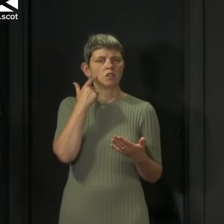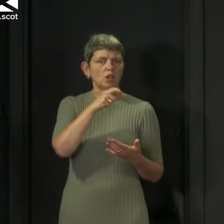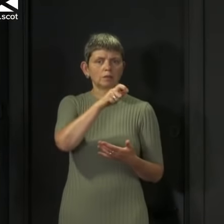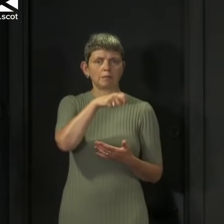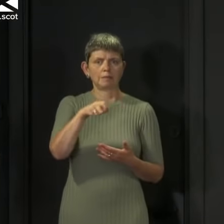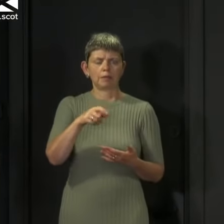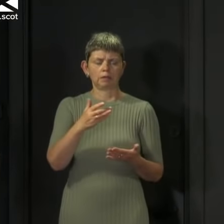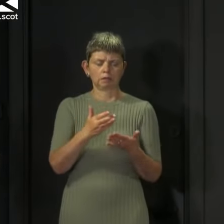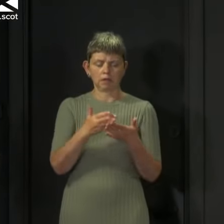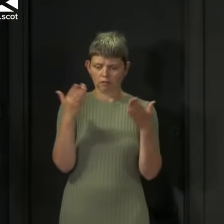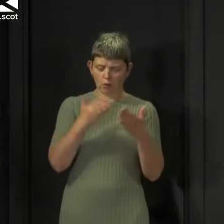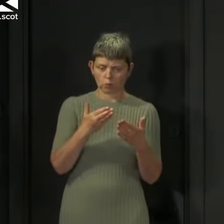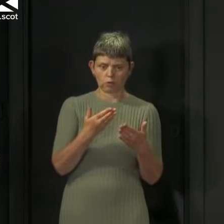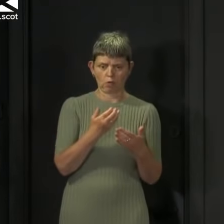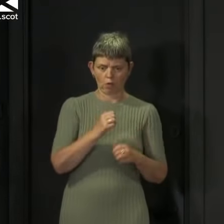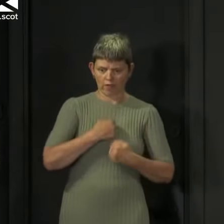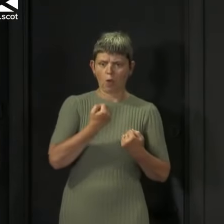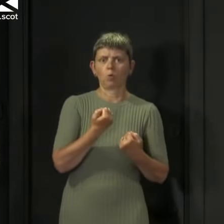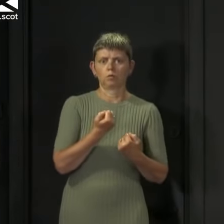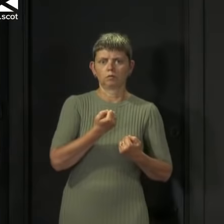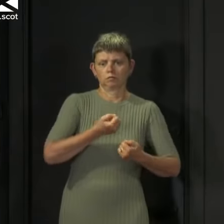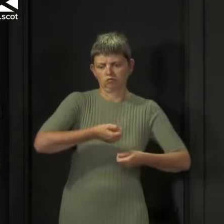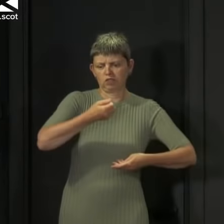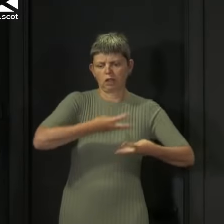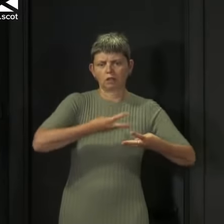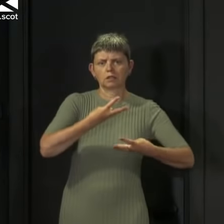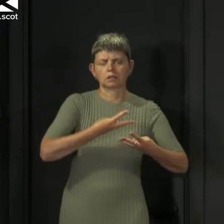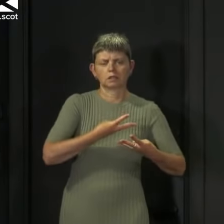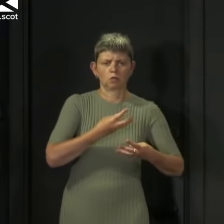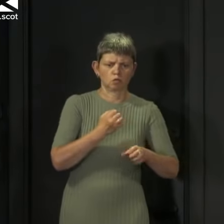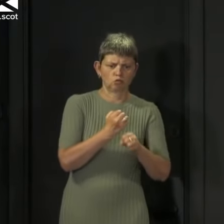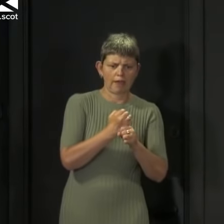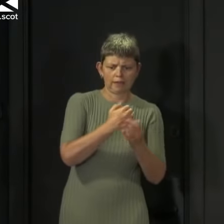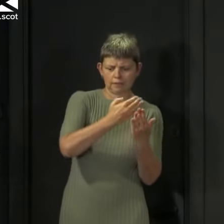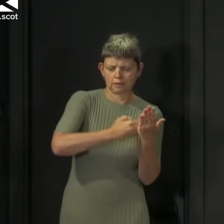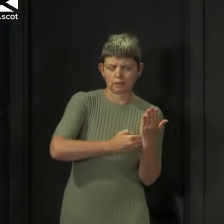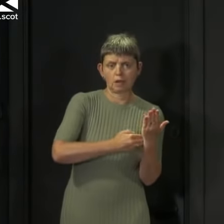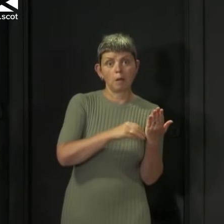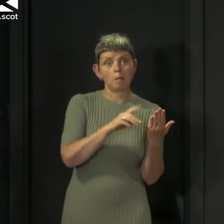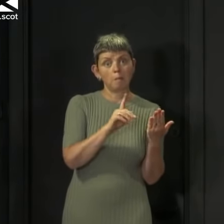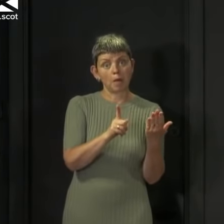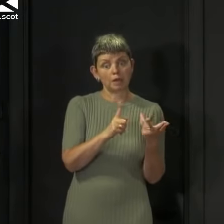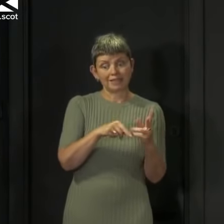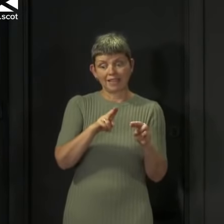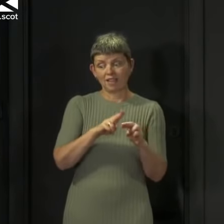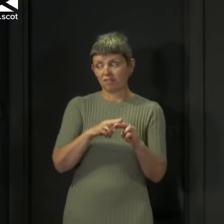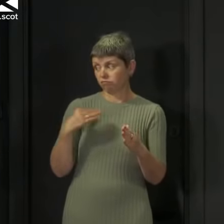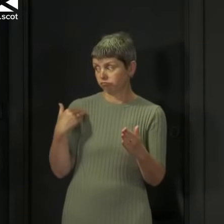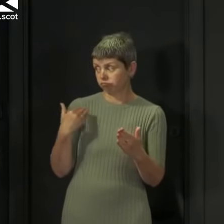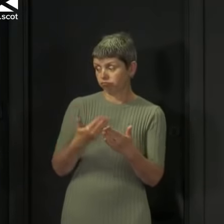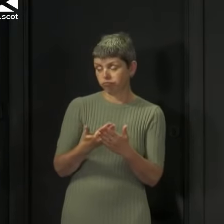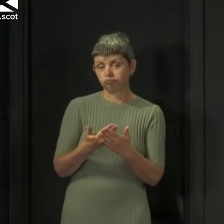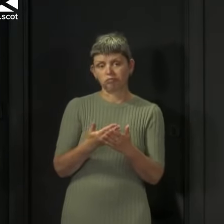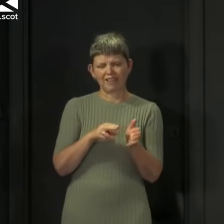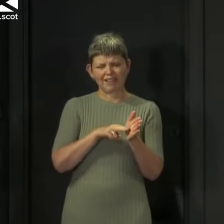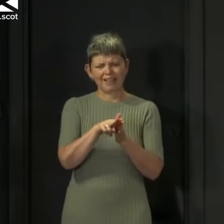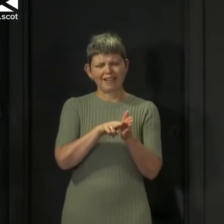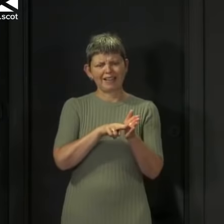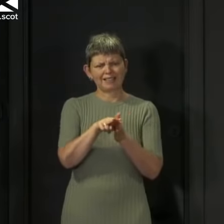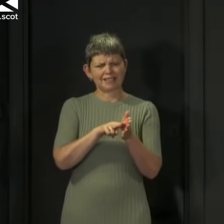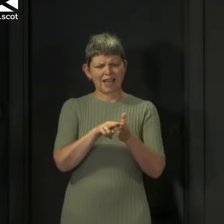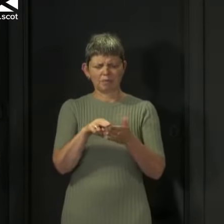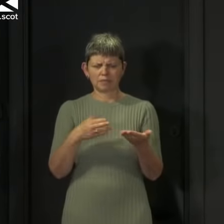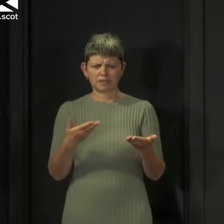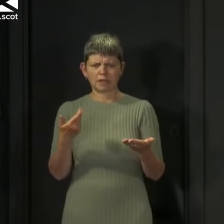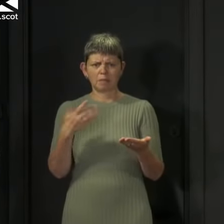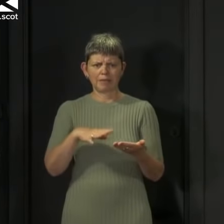on their own results in the immediate term. But if we've had for several years a situation where exam results have led to